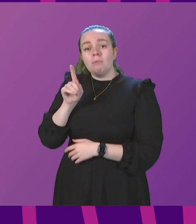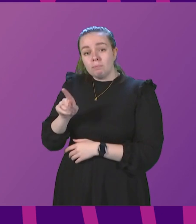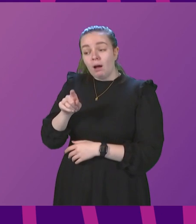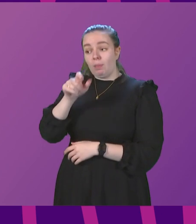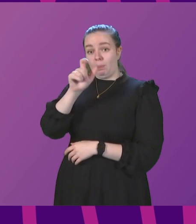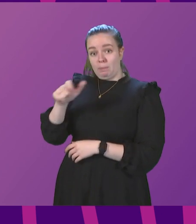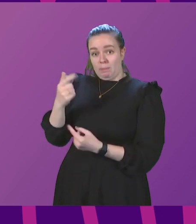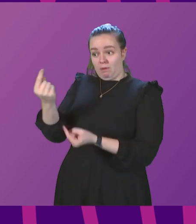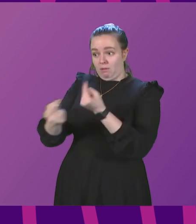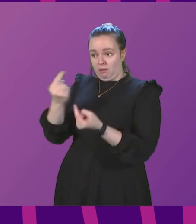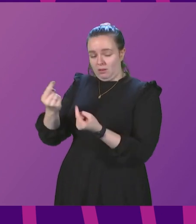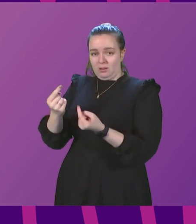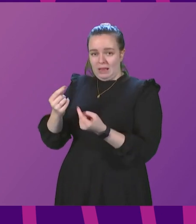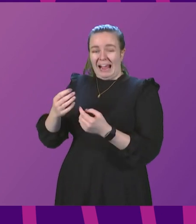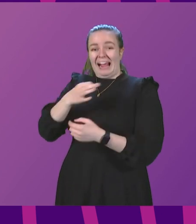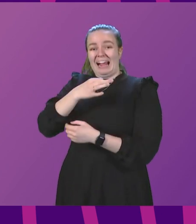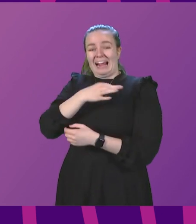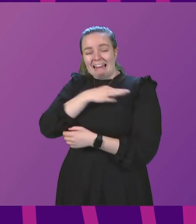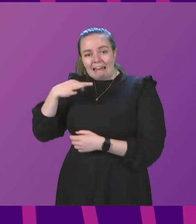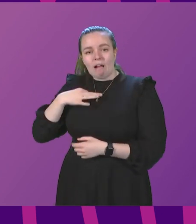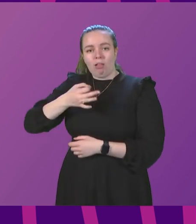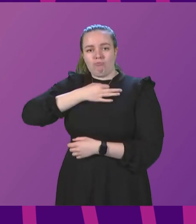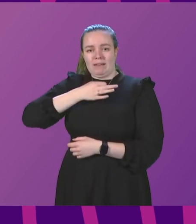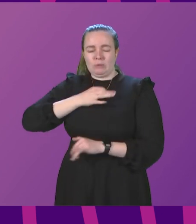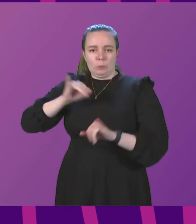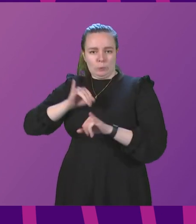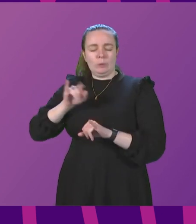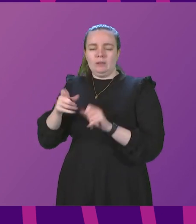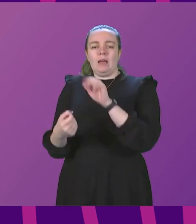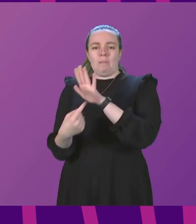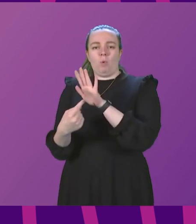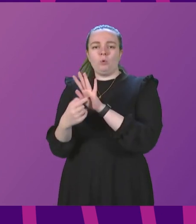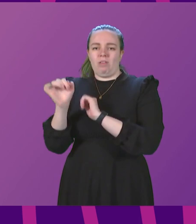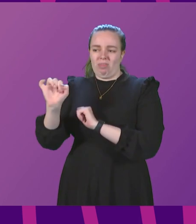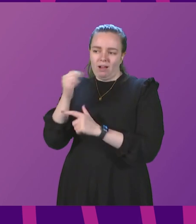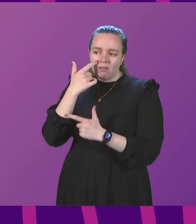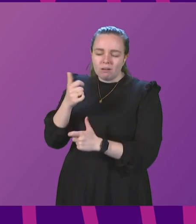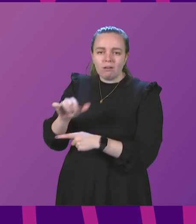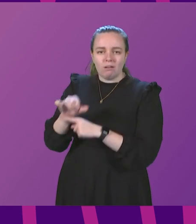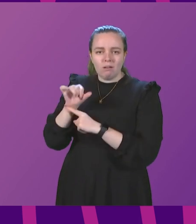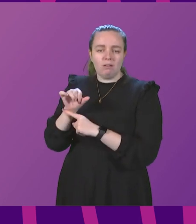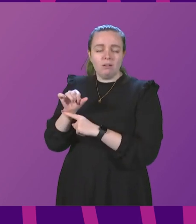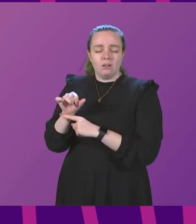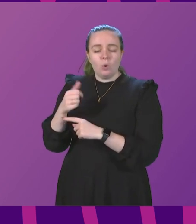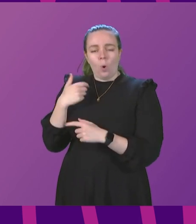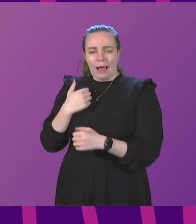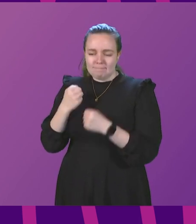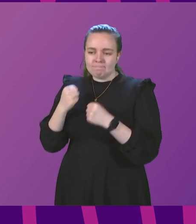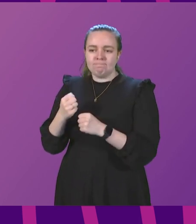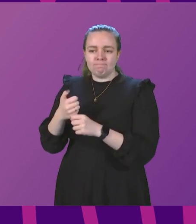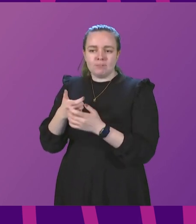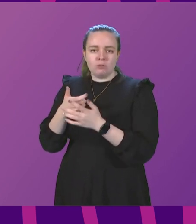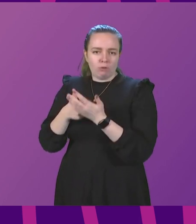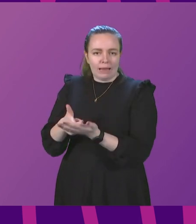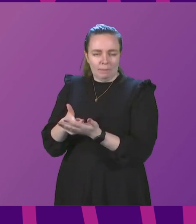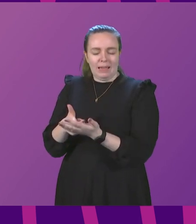greatest potential clinical risk, it is particularly important that they take that precaution. So, I would strongly encourage it.